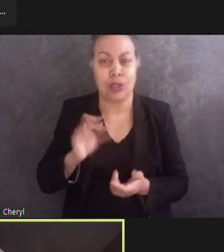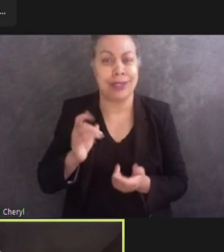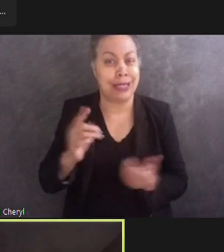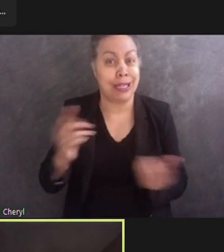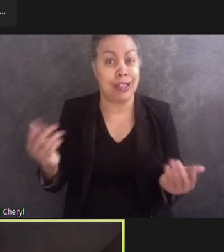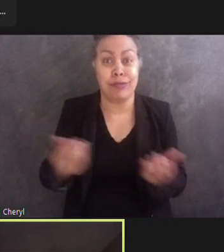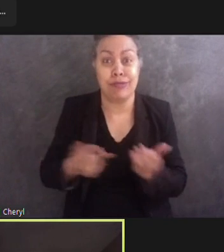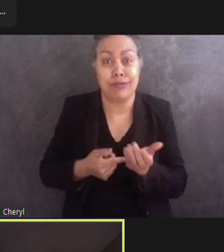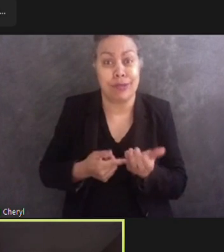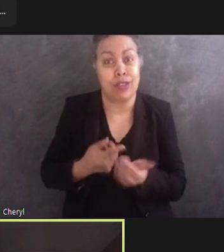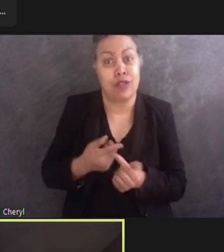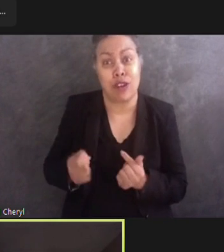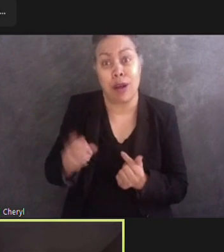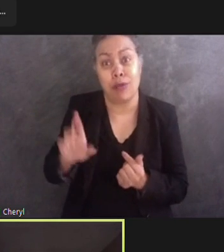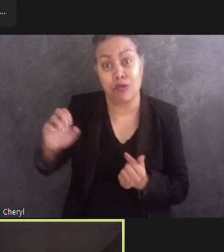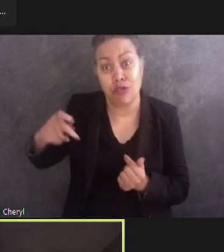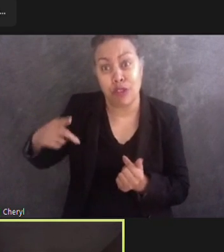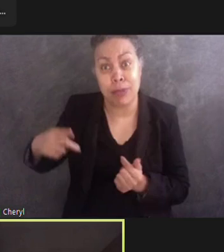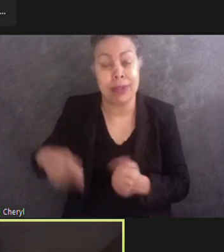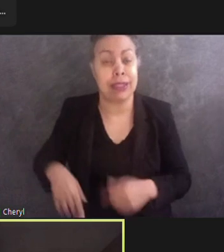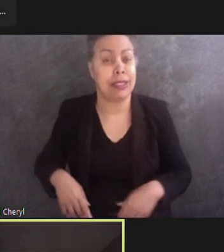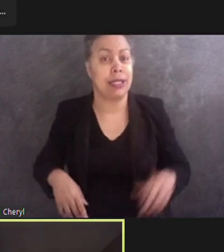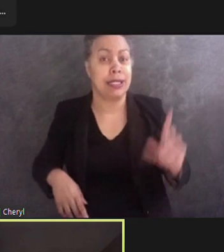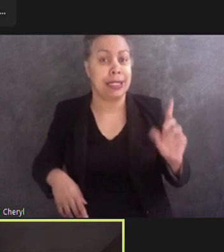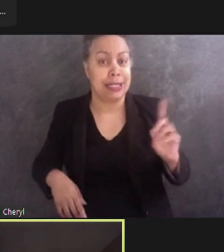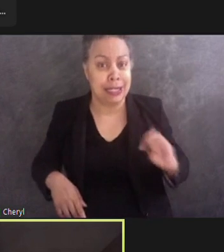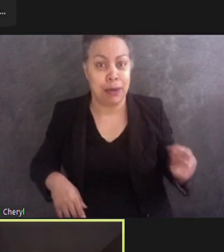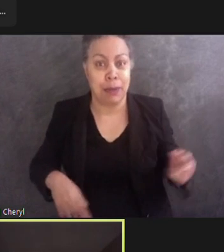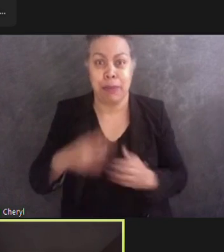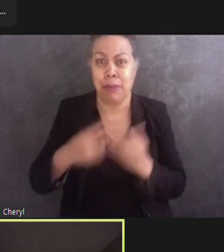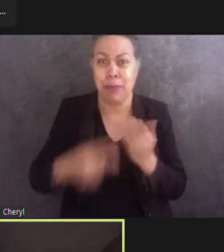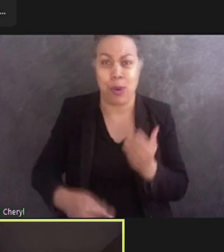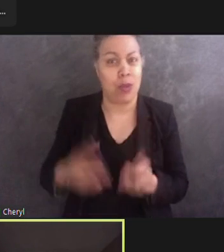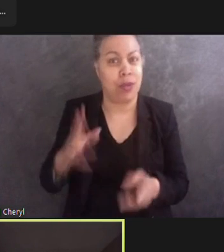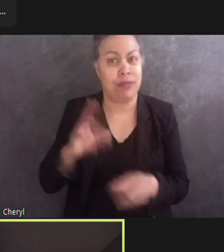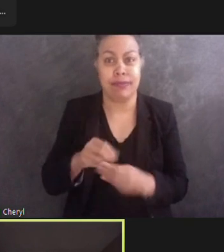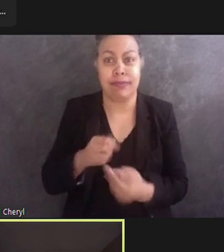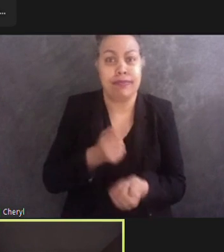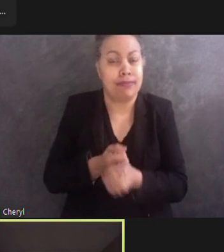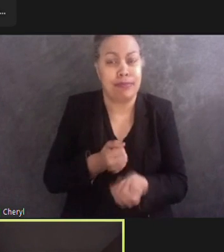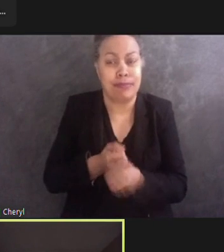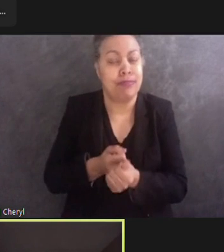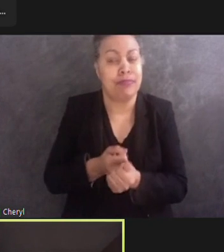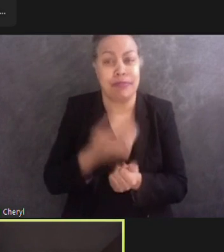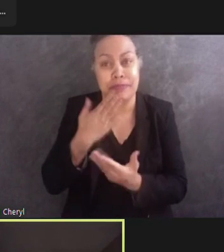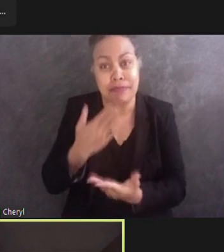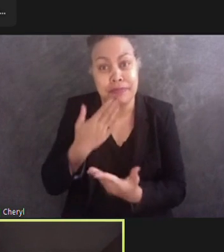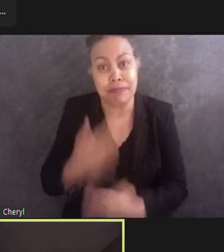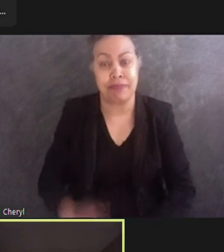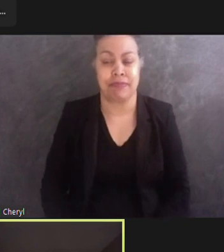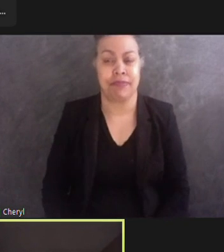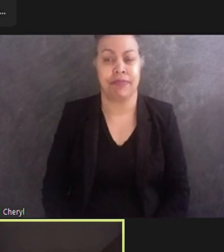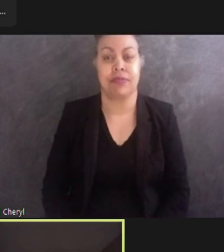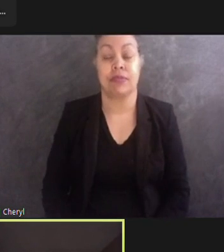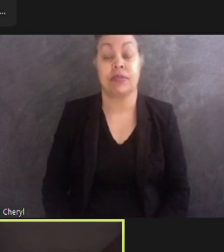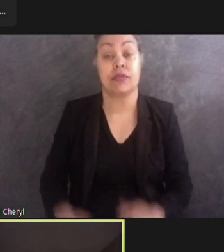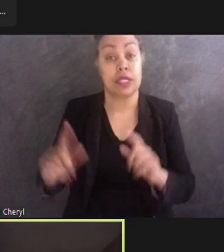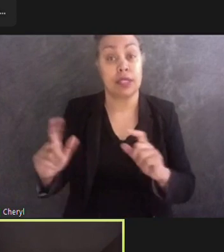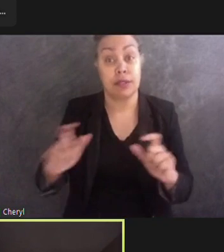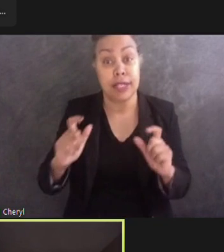aisle. A quick note about the photos that we will show today. The majority of them were taken when Dr. Fogel Hatch visited the memorial